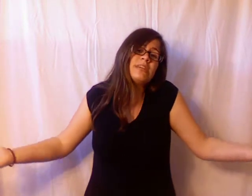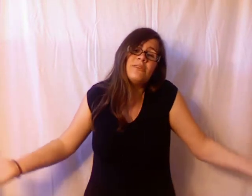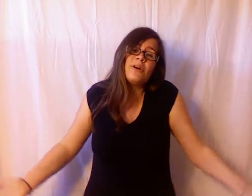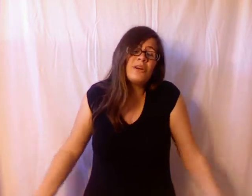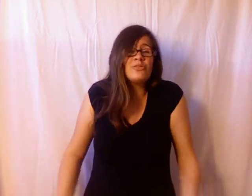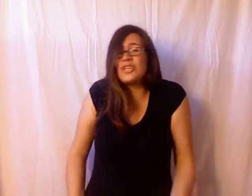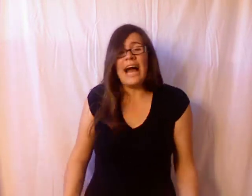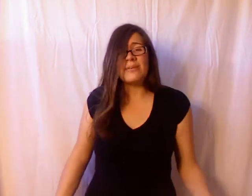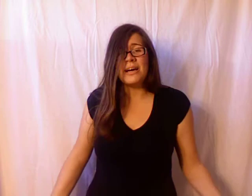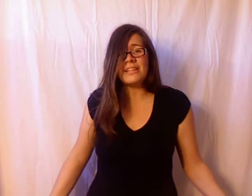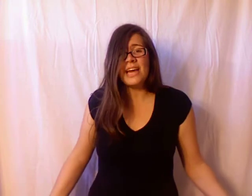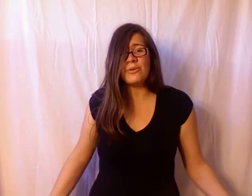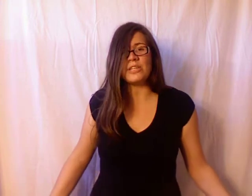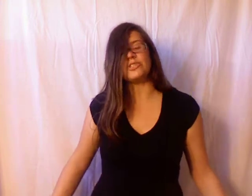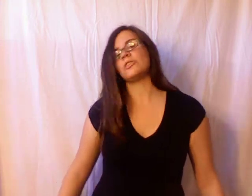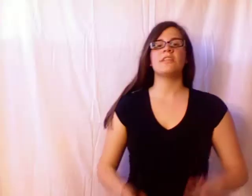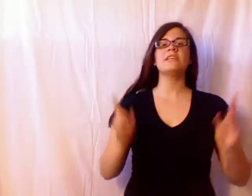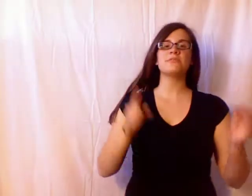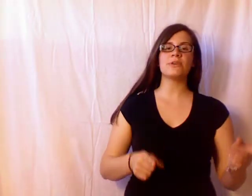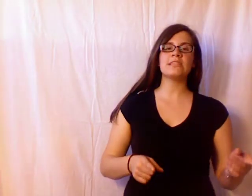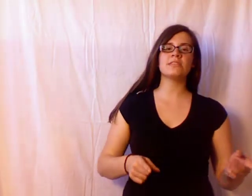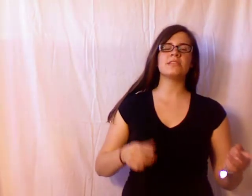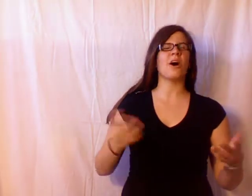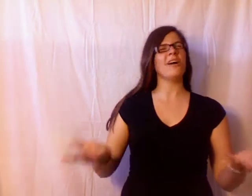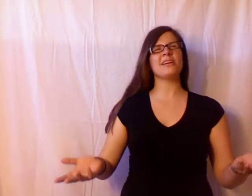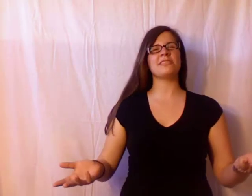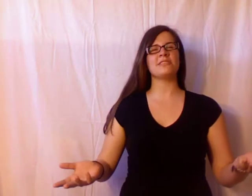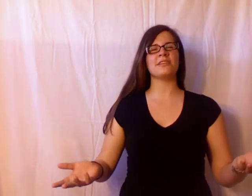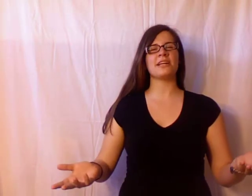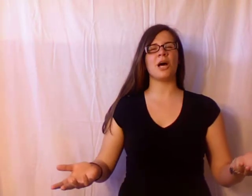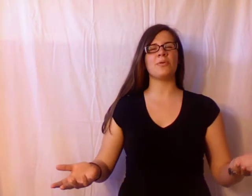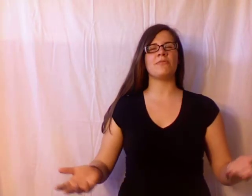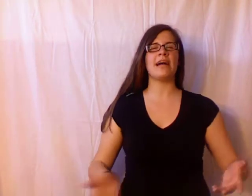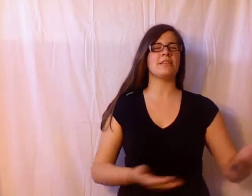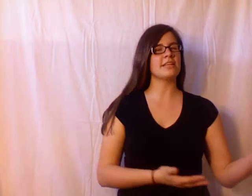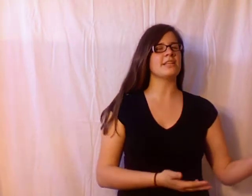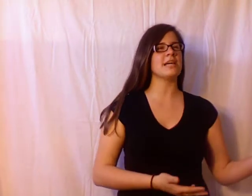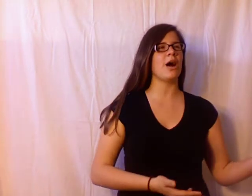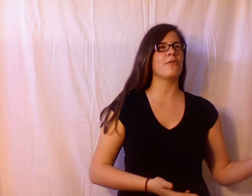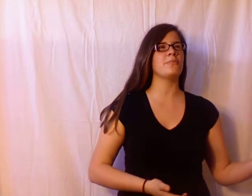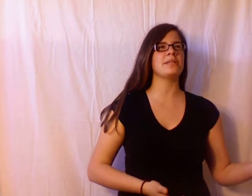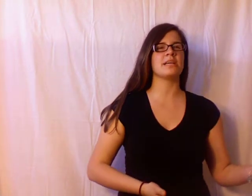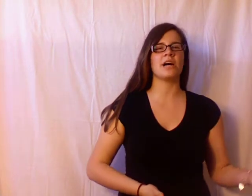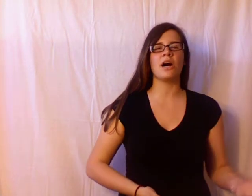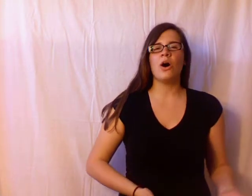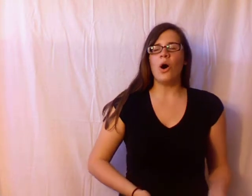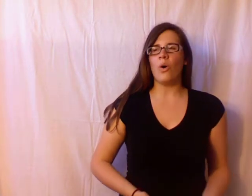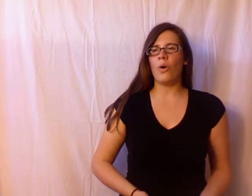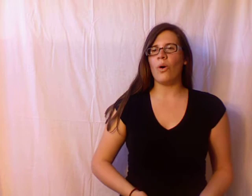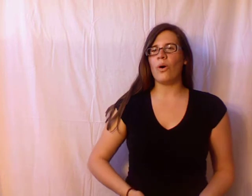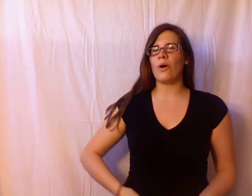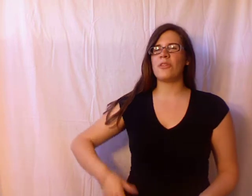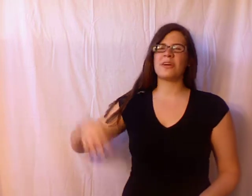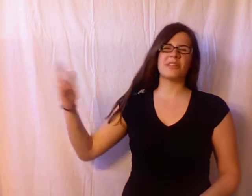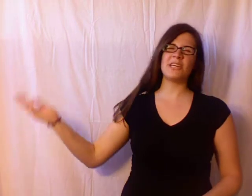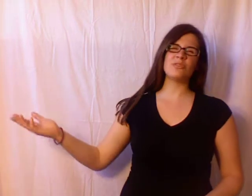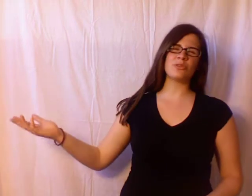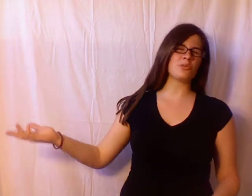if you don't know jack about the language. These phrases aren't necessarily gonna help you find the Leaning Tower of Pisa, or the Cathedral in